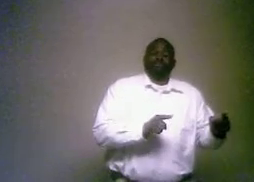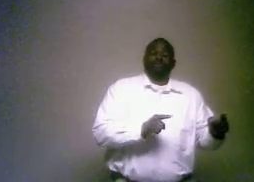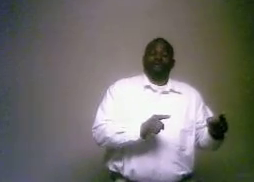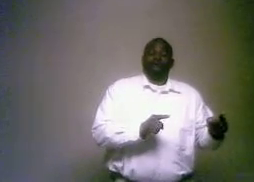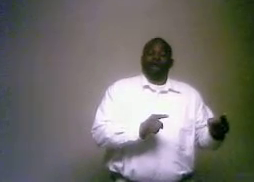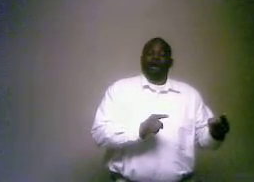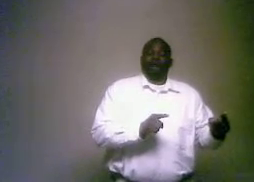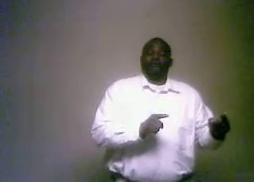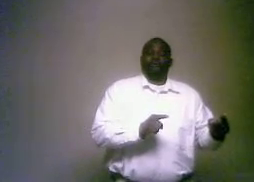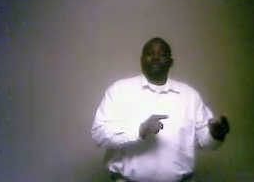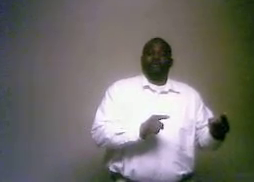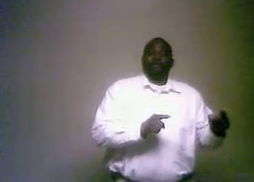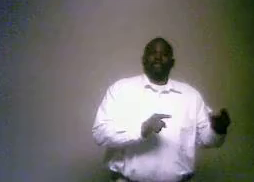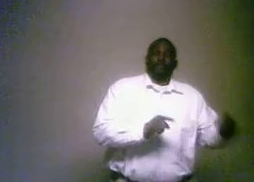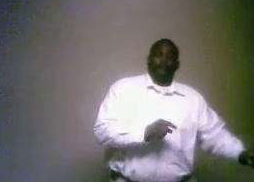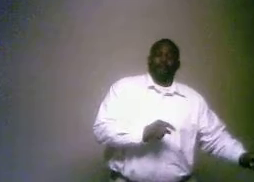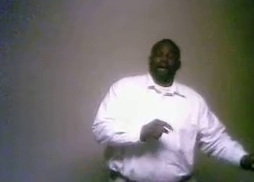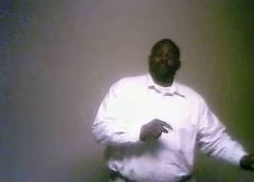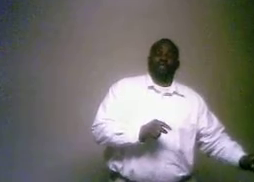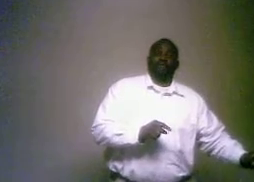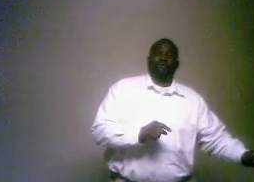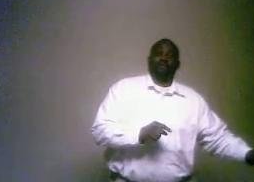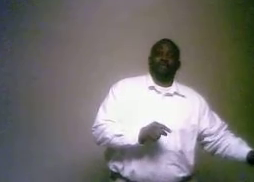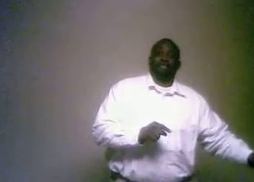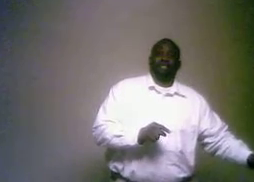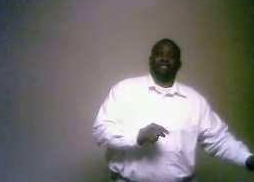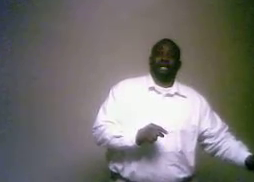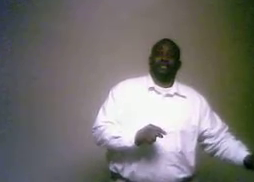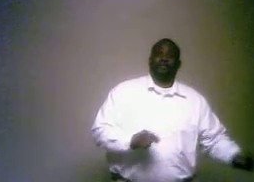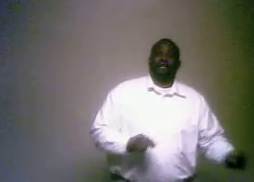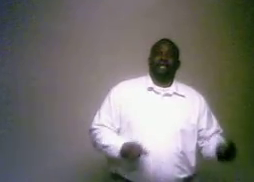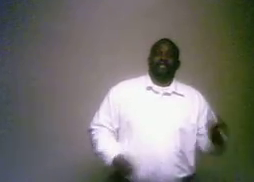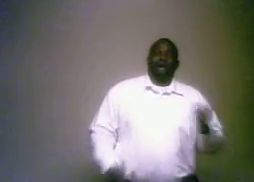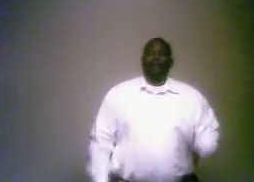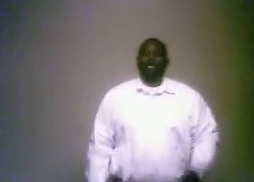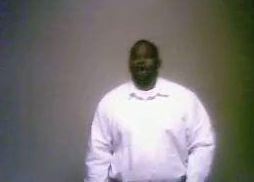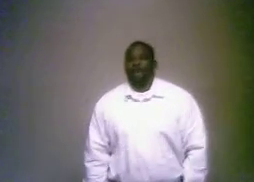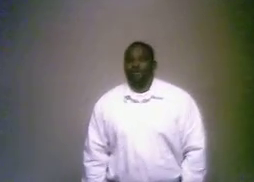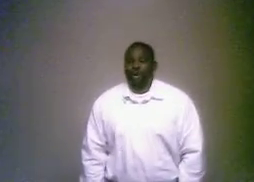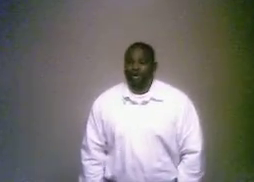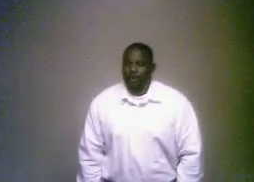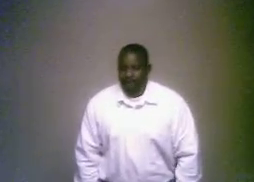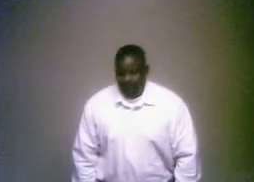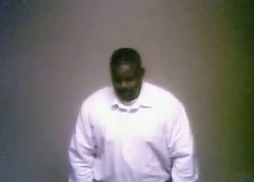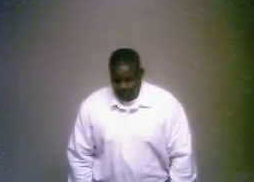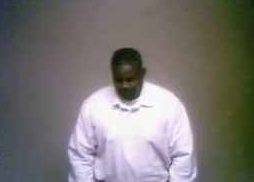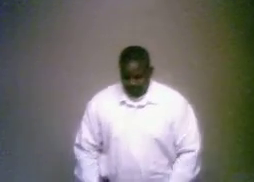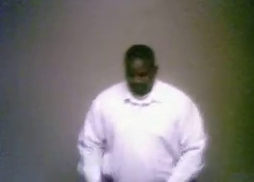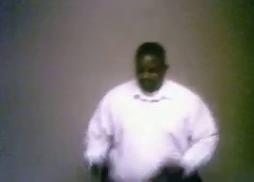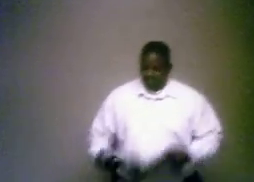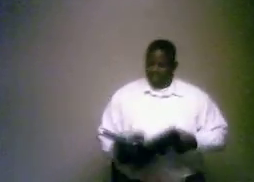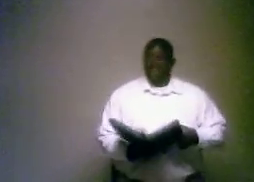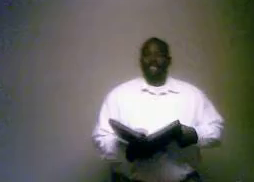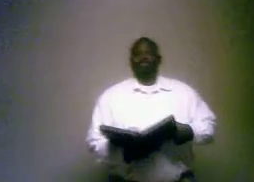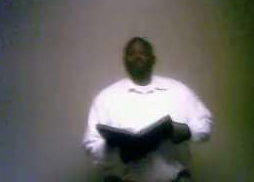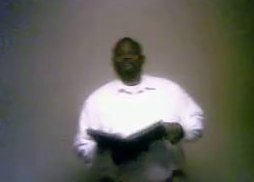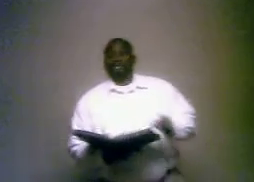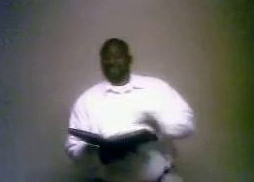of the water baptism for the remission of sins. So I want to go over real quick to Ephesians